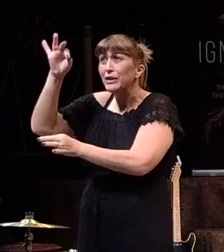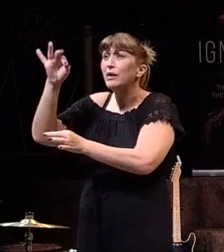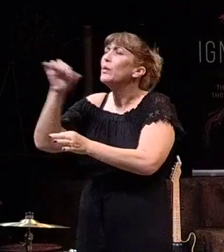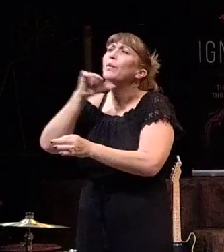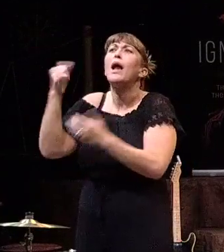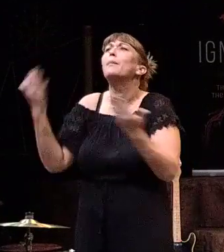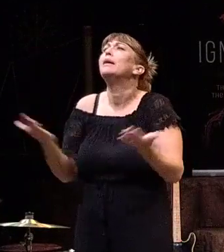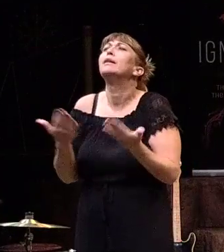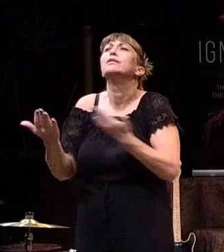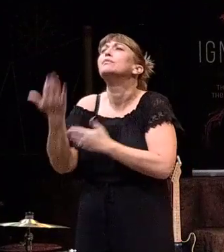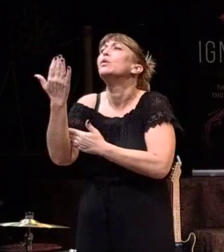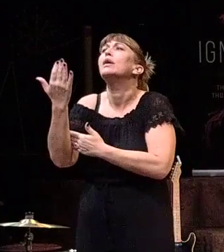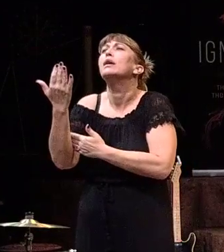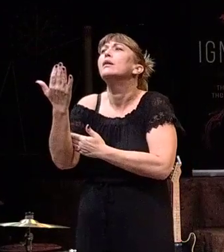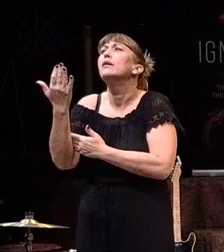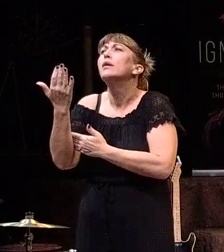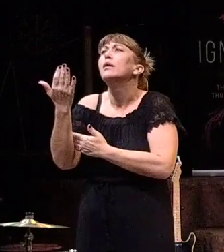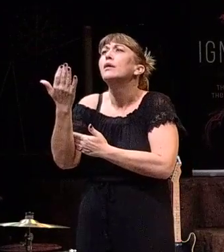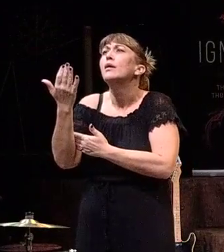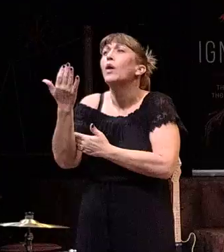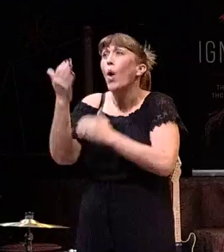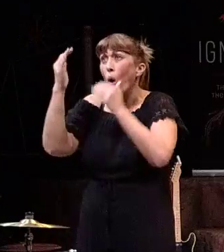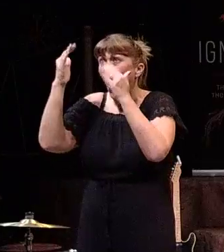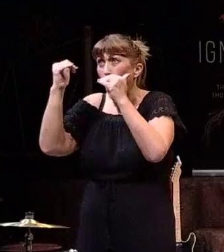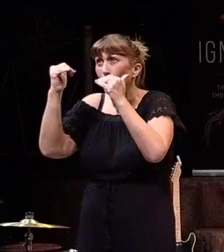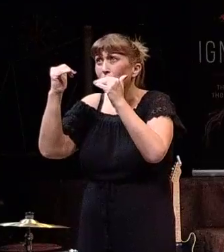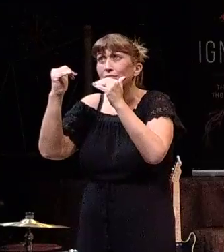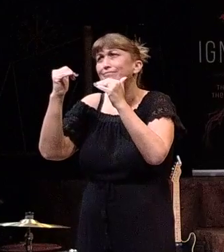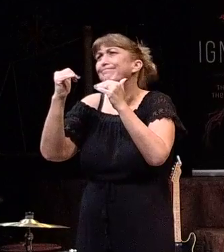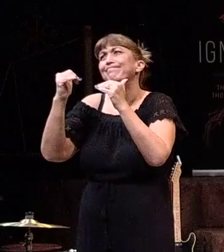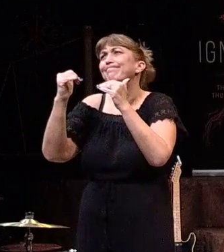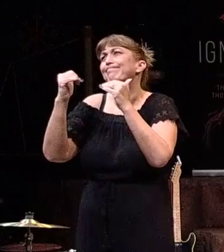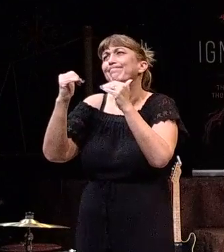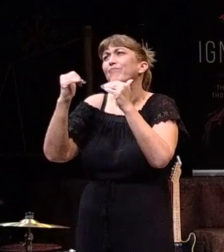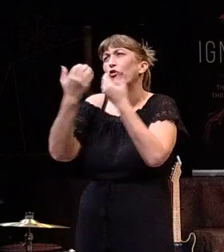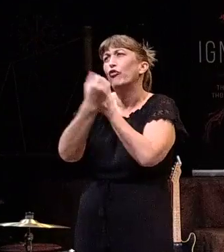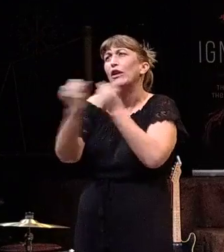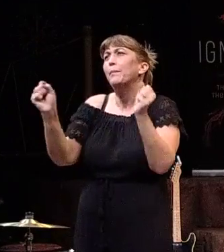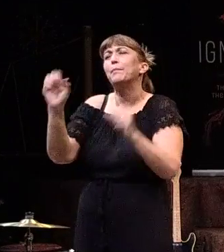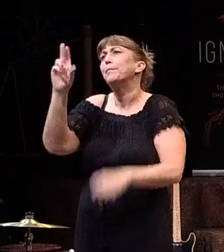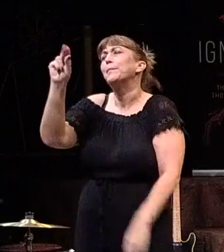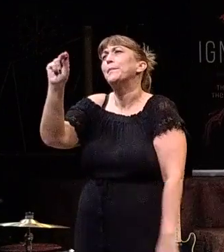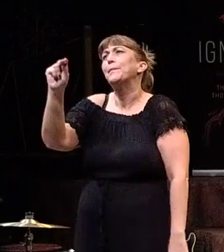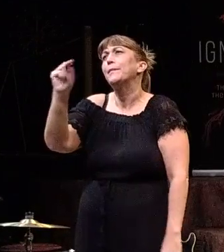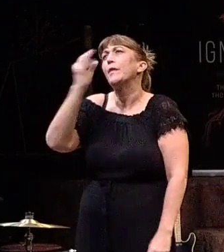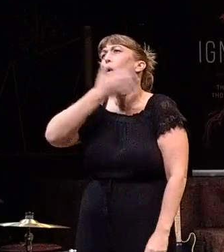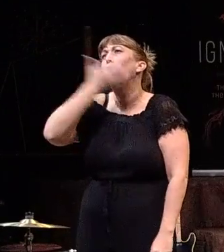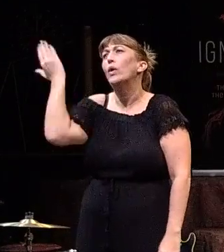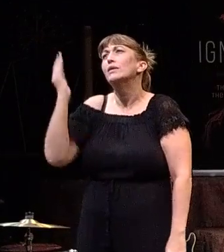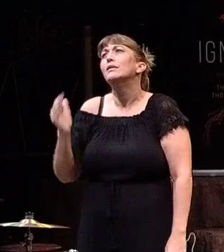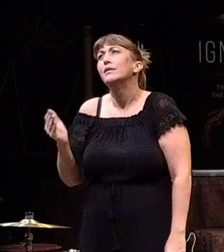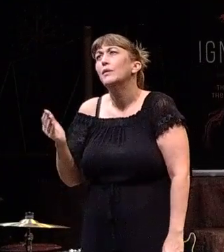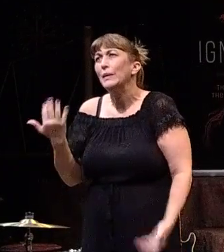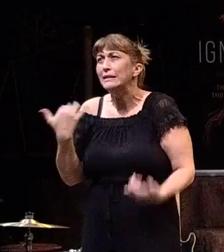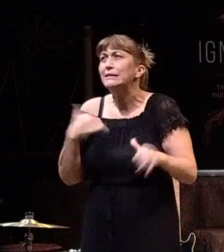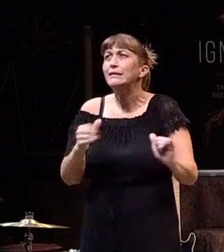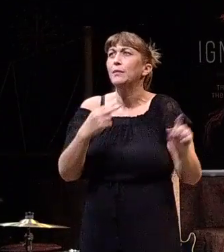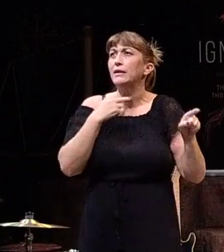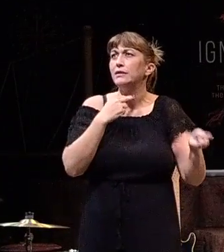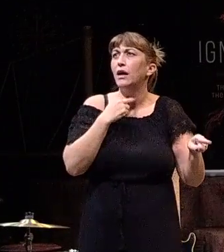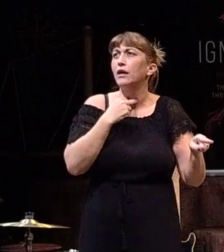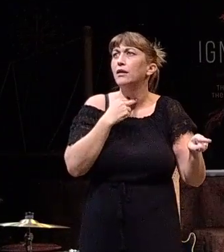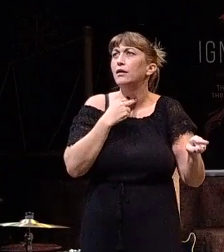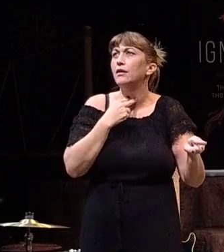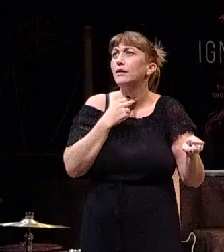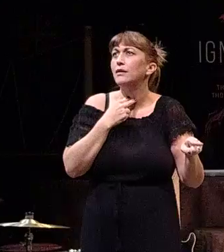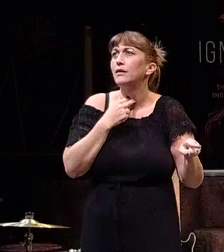We would not have the hope that we have to be free. We would still be stuck in a life